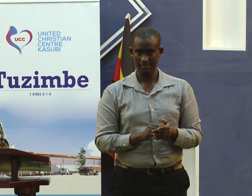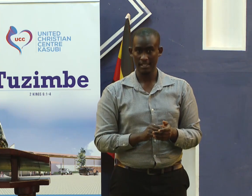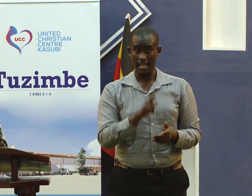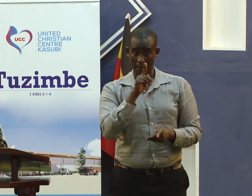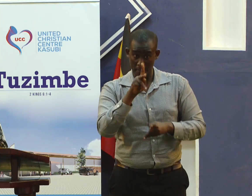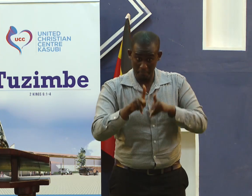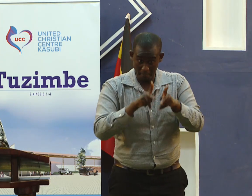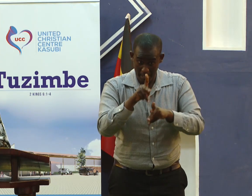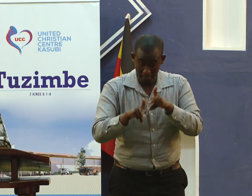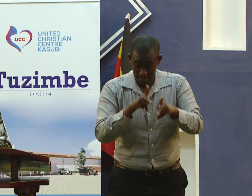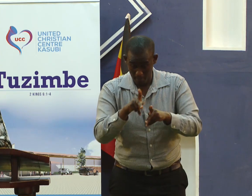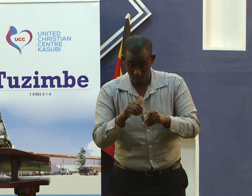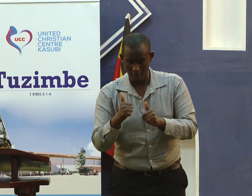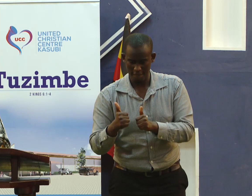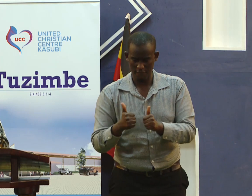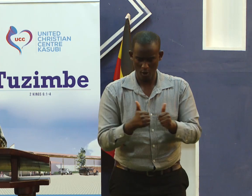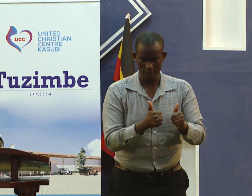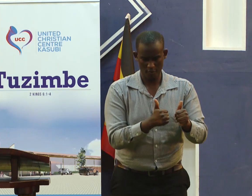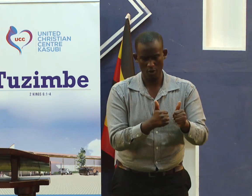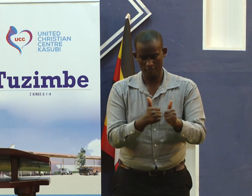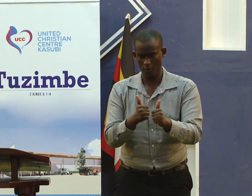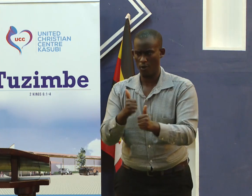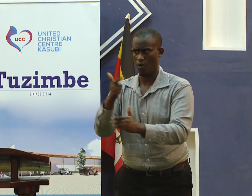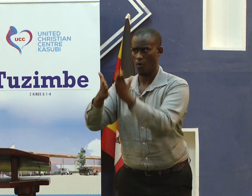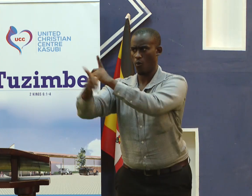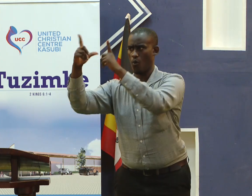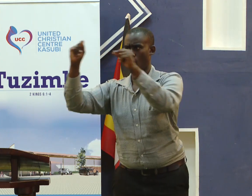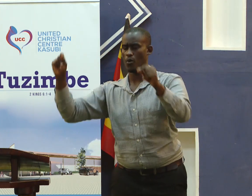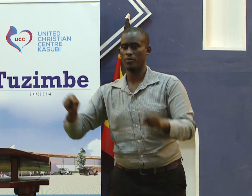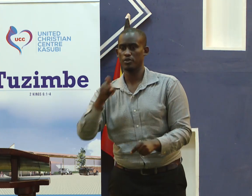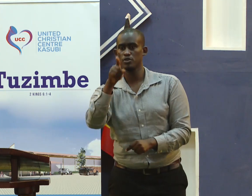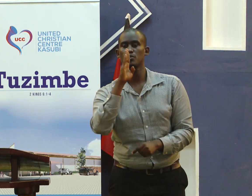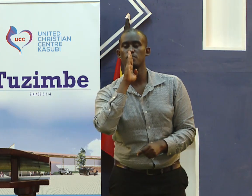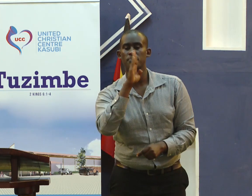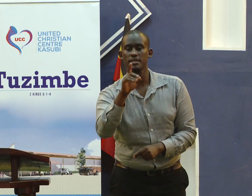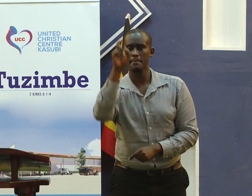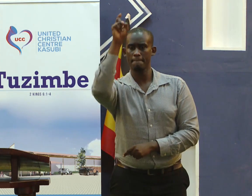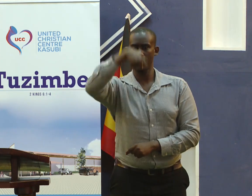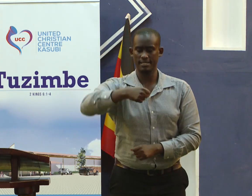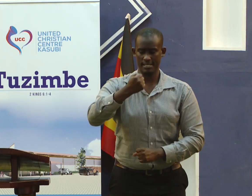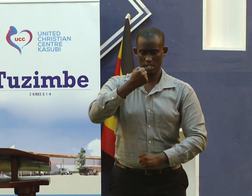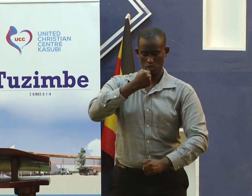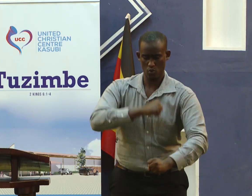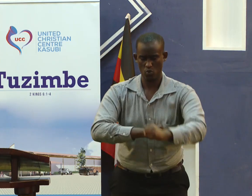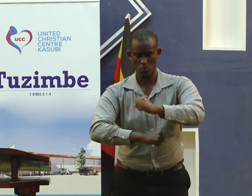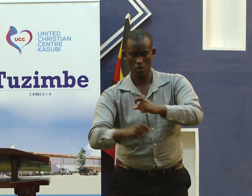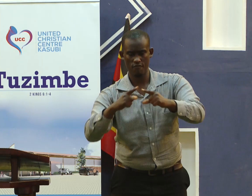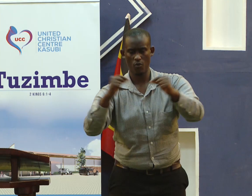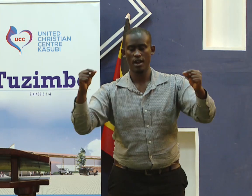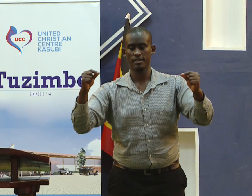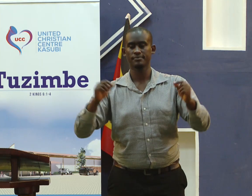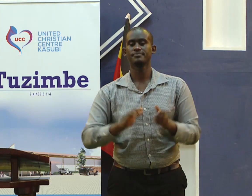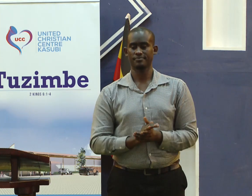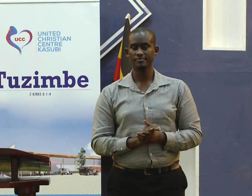Christ and also to walk in life as the word of God is be a doer of the word